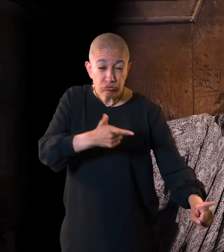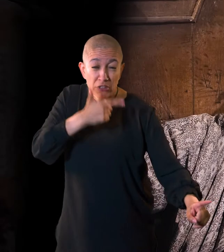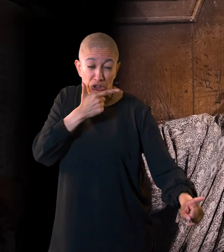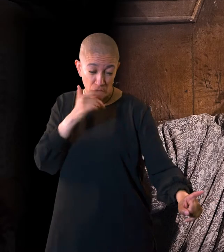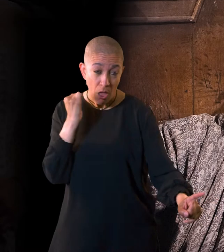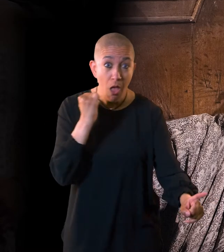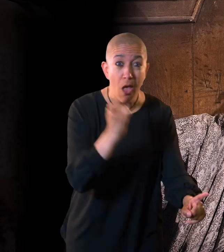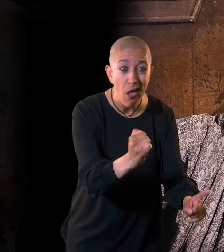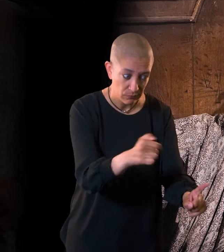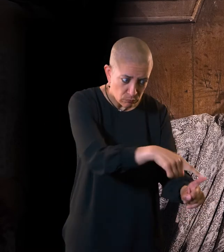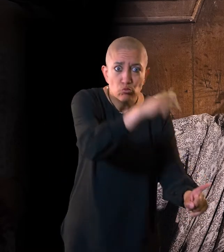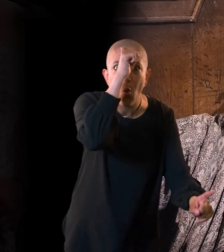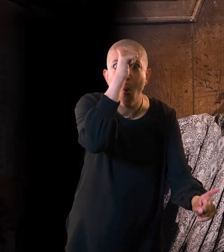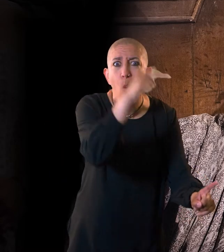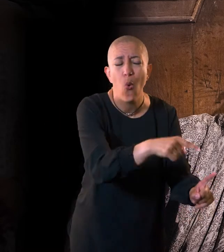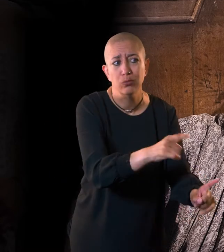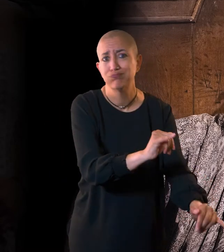Edward IV's health is failing.